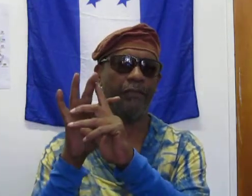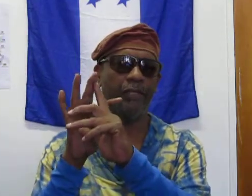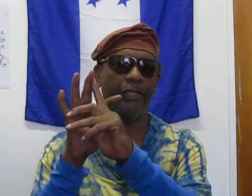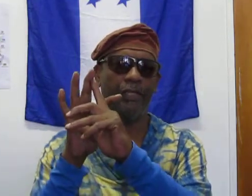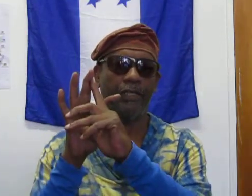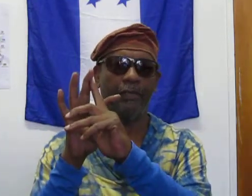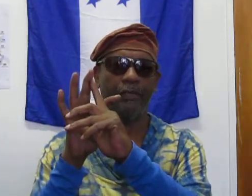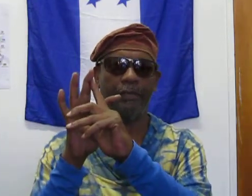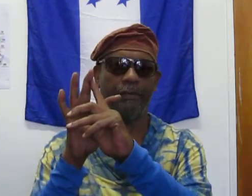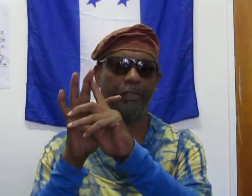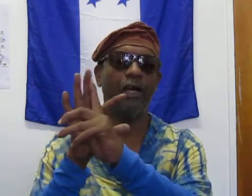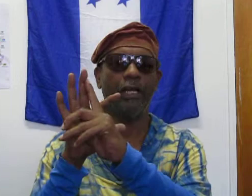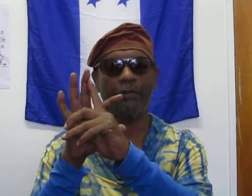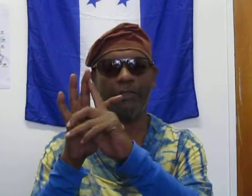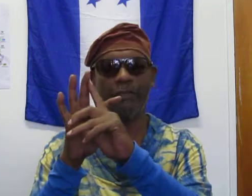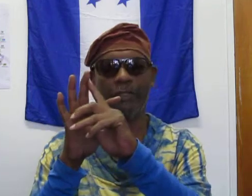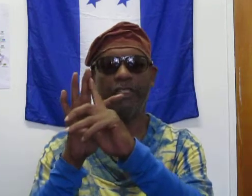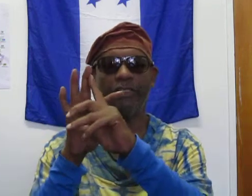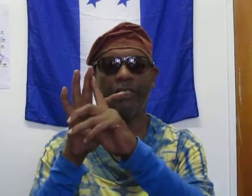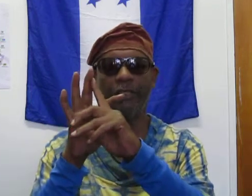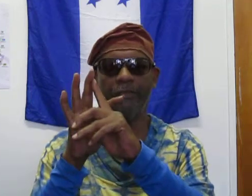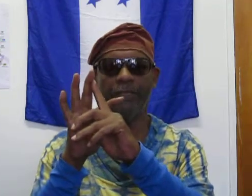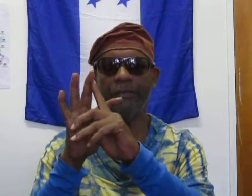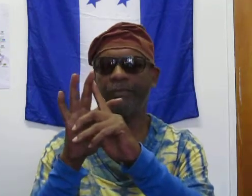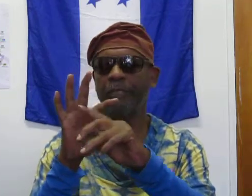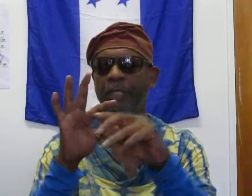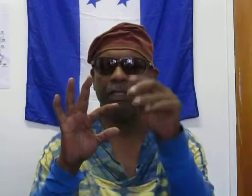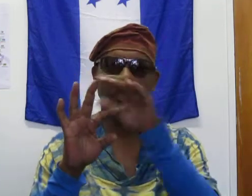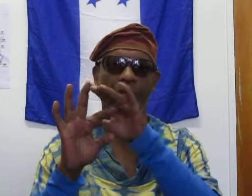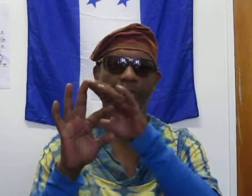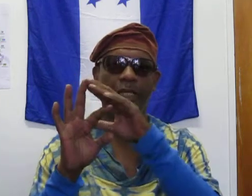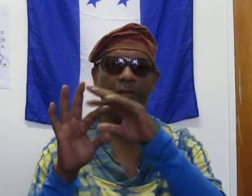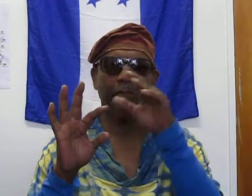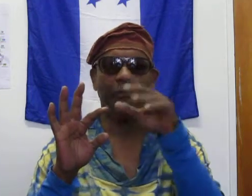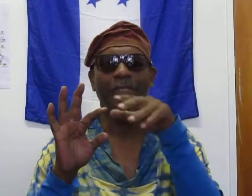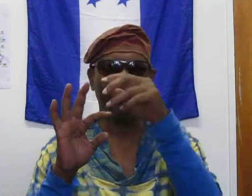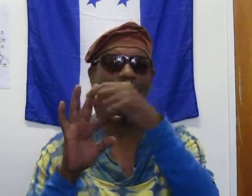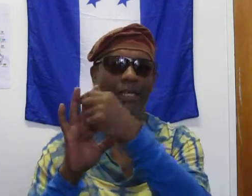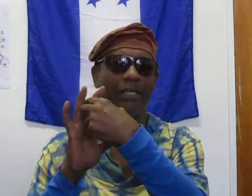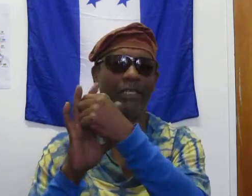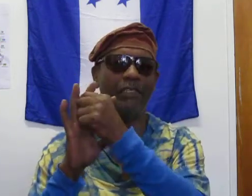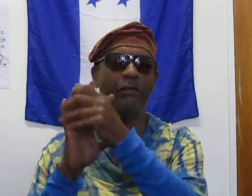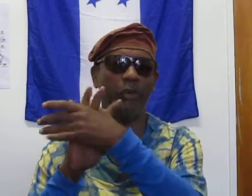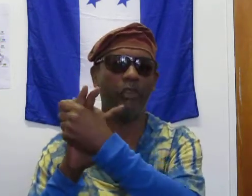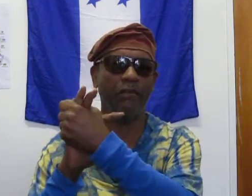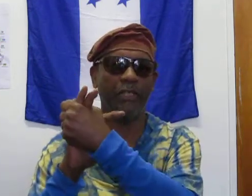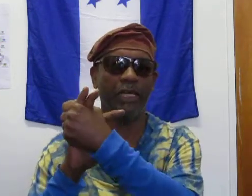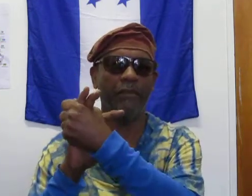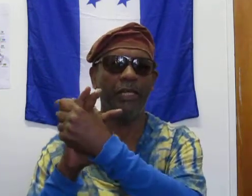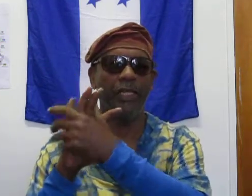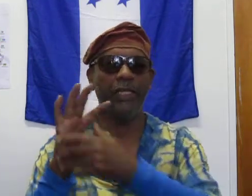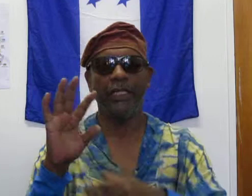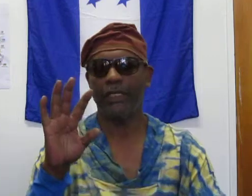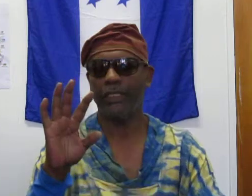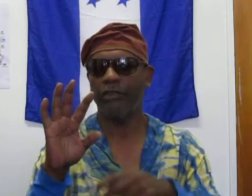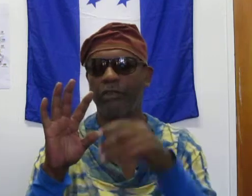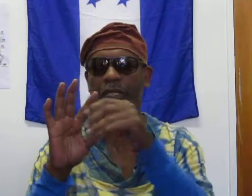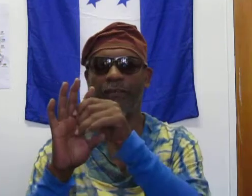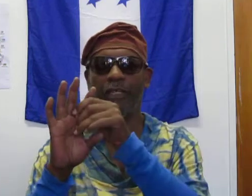the congress, you know, the legislator, right? And the congress, have the two, well, it doesn't matter. That's what most governments have. The United States also has, they